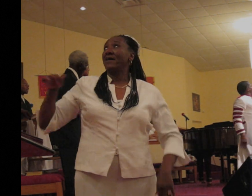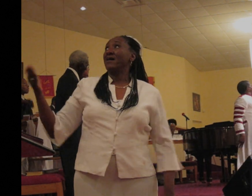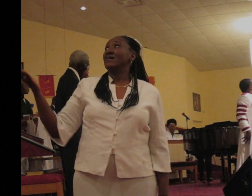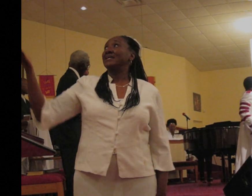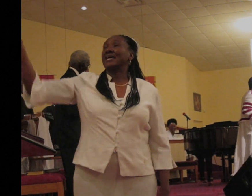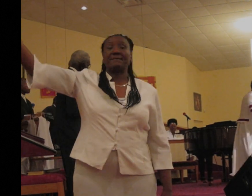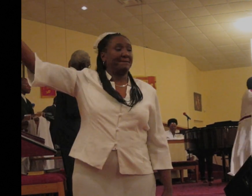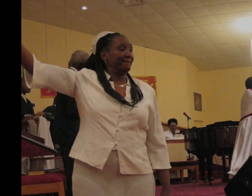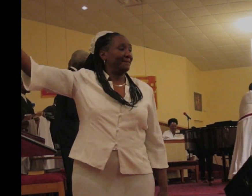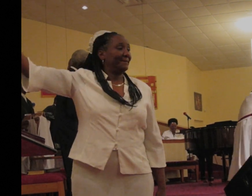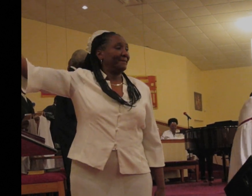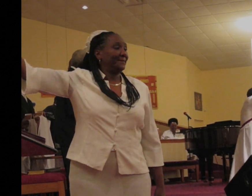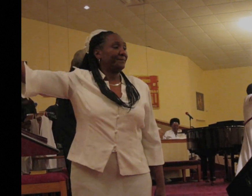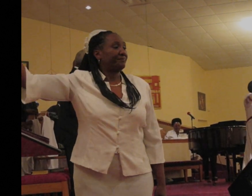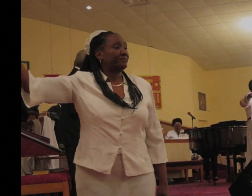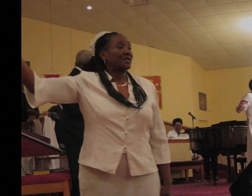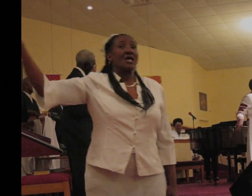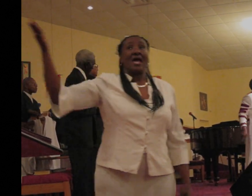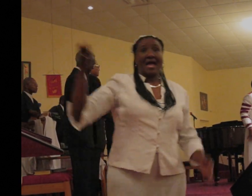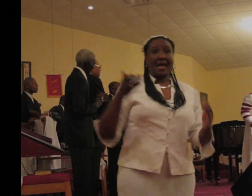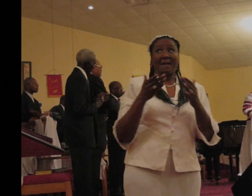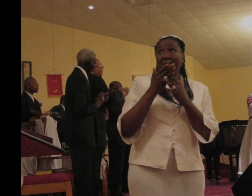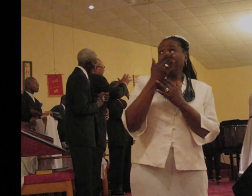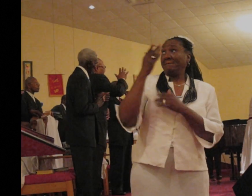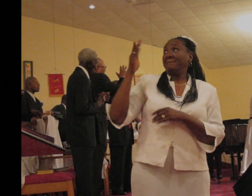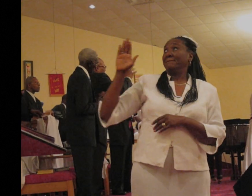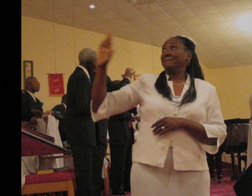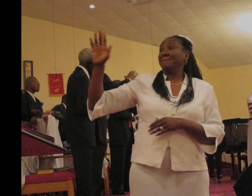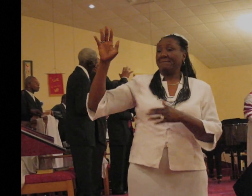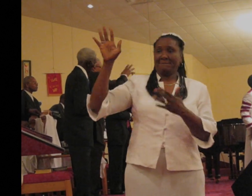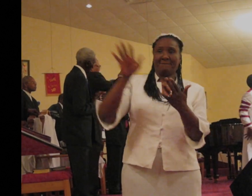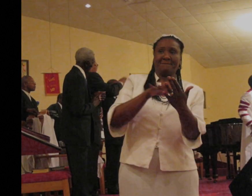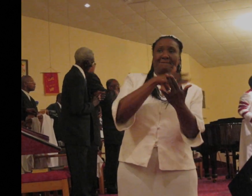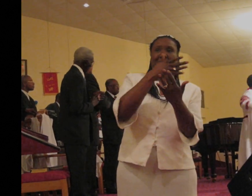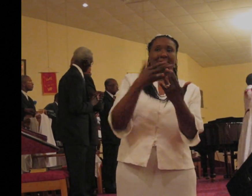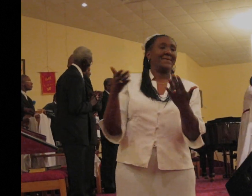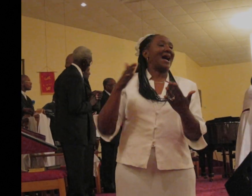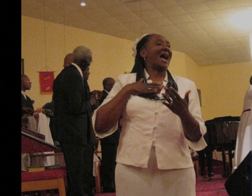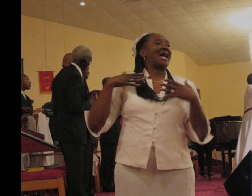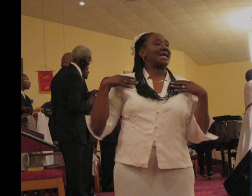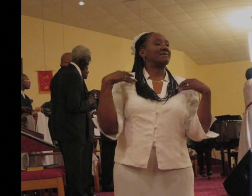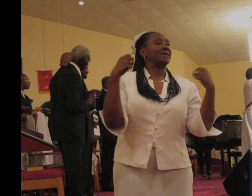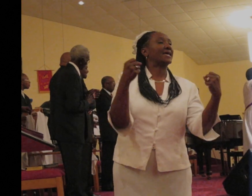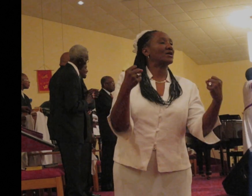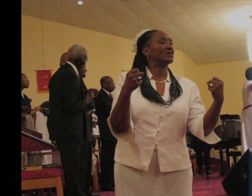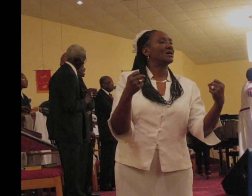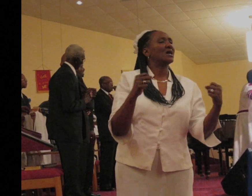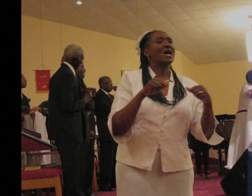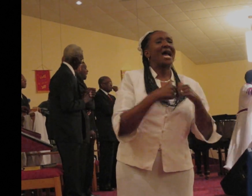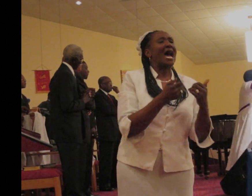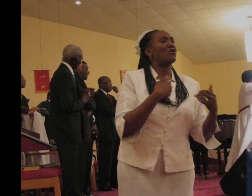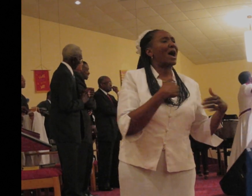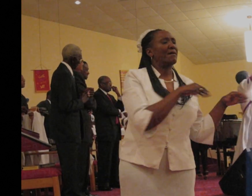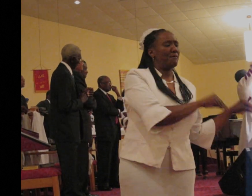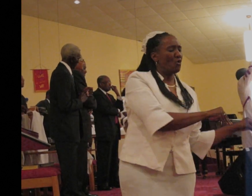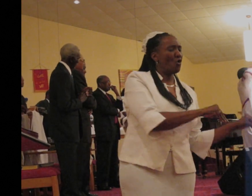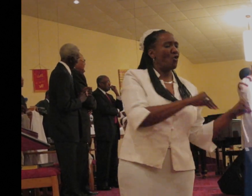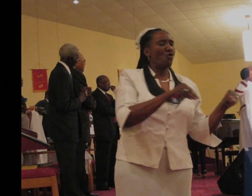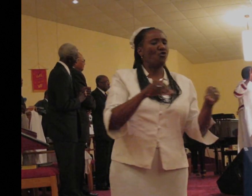on him. And by his stripes. I am healed. And so how do I move? How do I march?